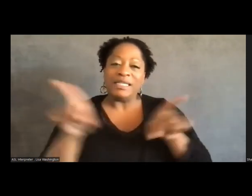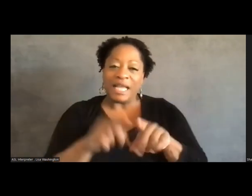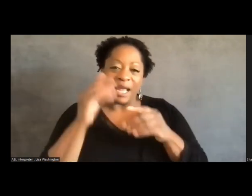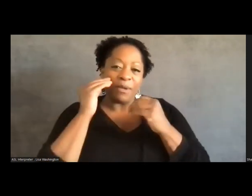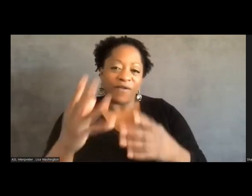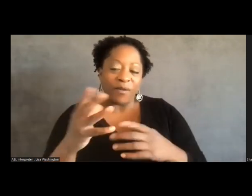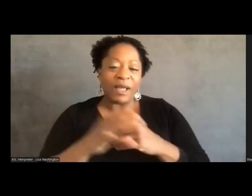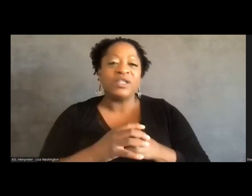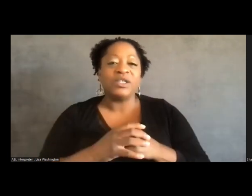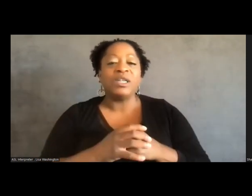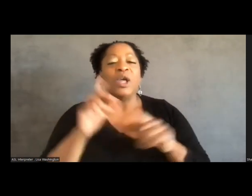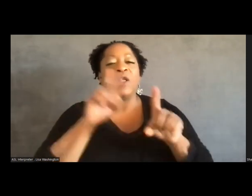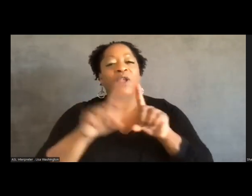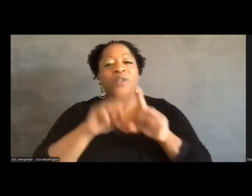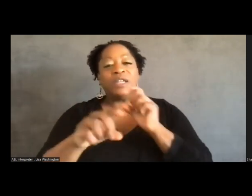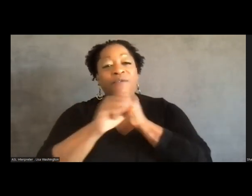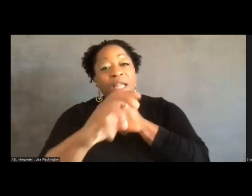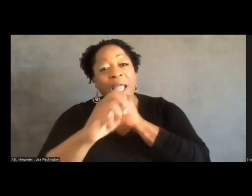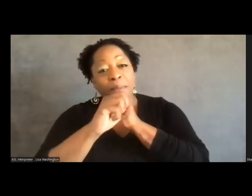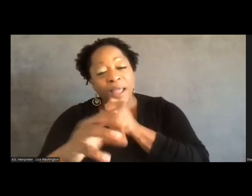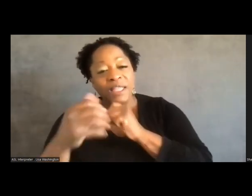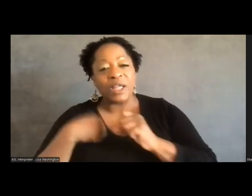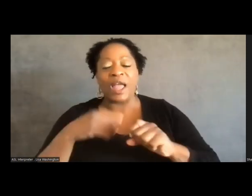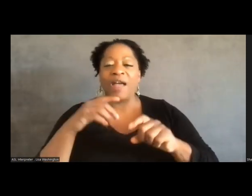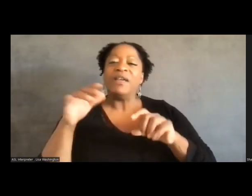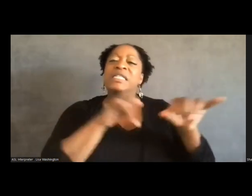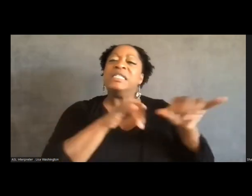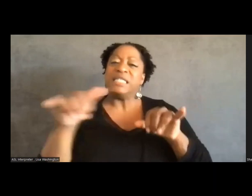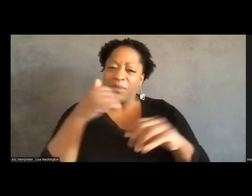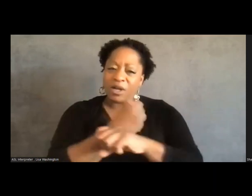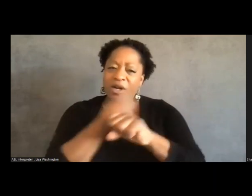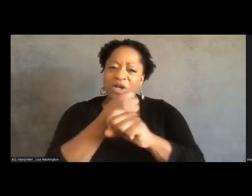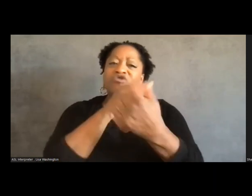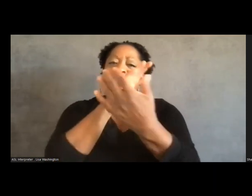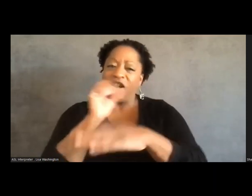campaigns, there are a lot of similar strategies.